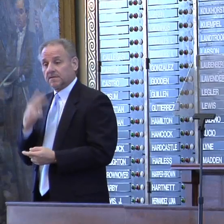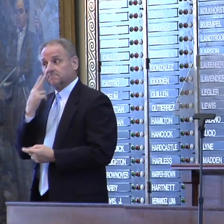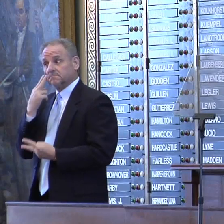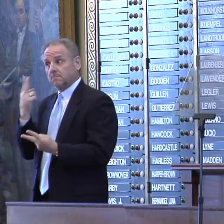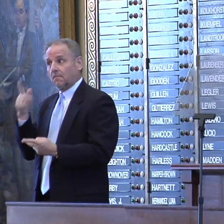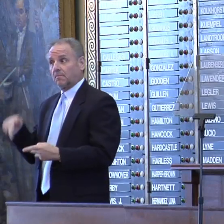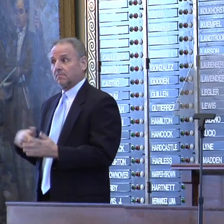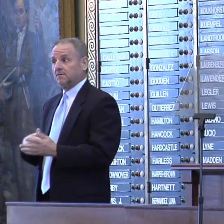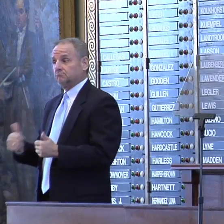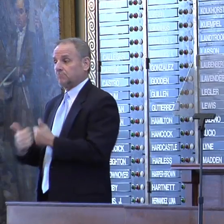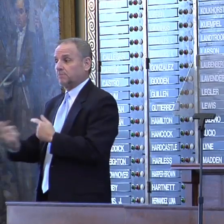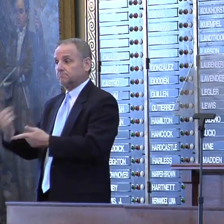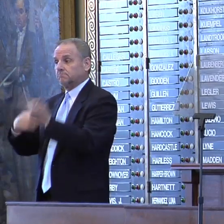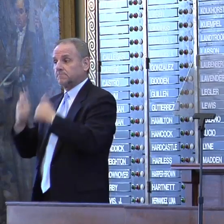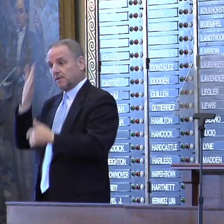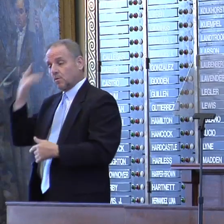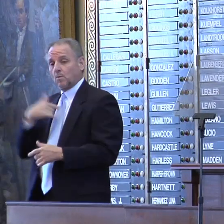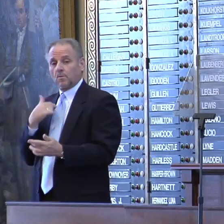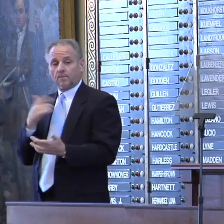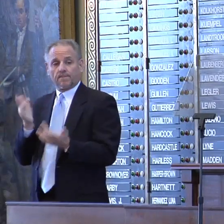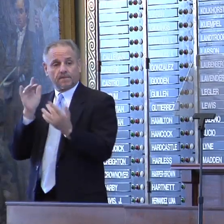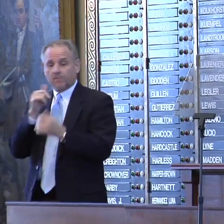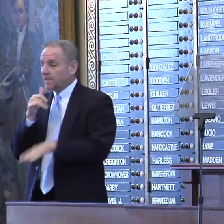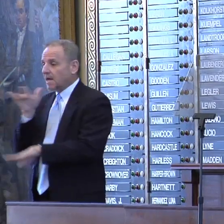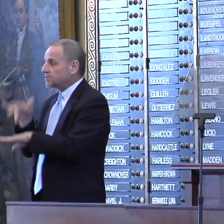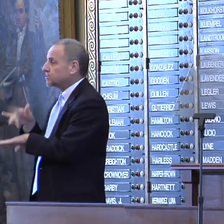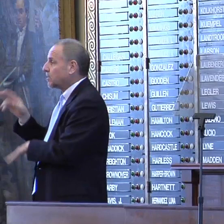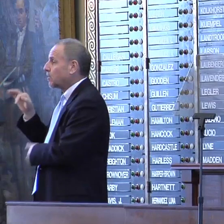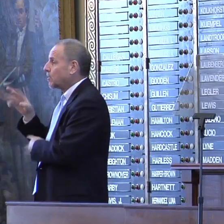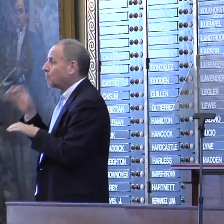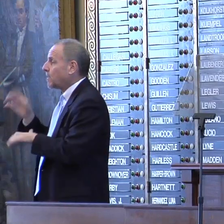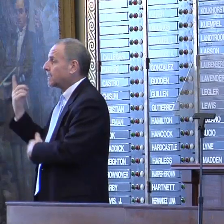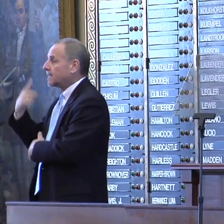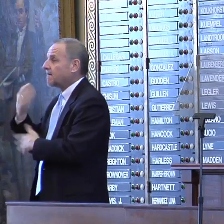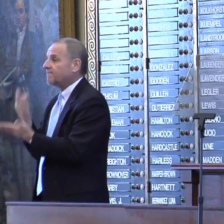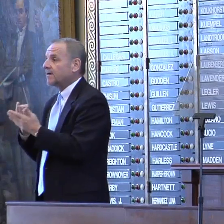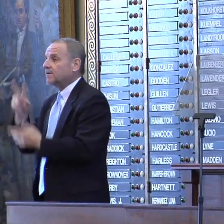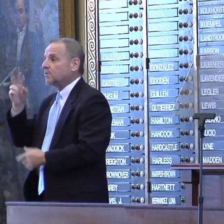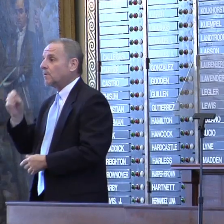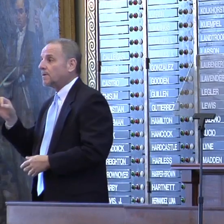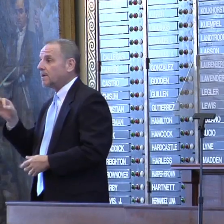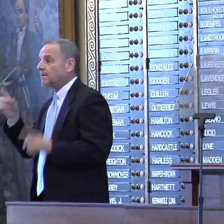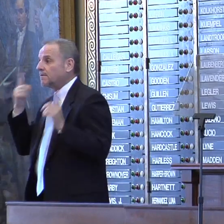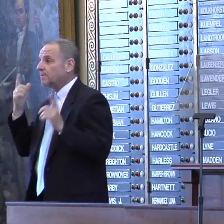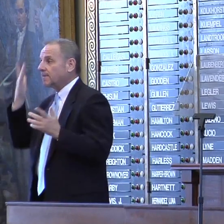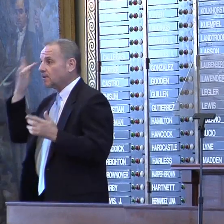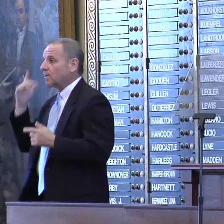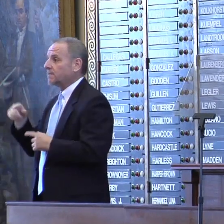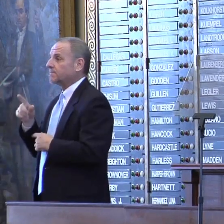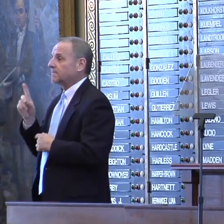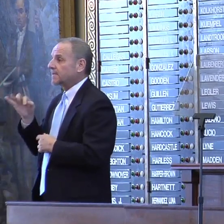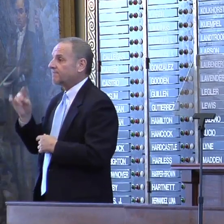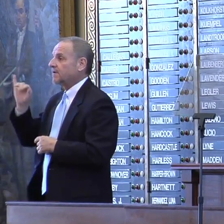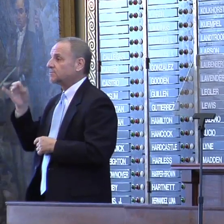coming. That's why we didn't touch the rainy day fund in 2009, Governor. That's why David